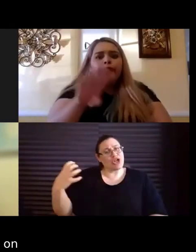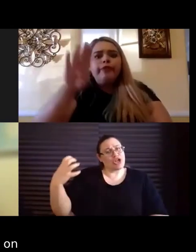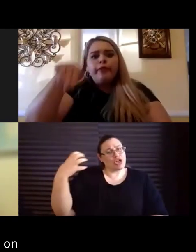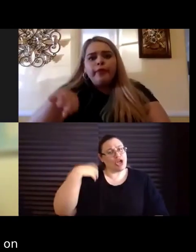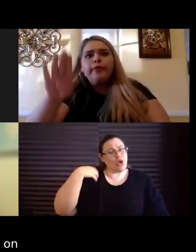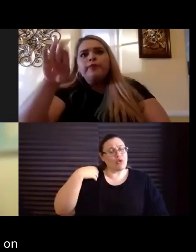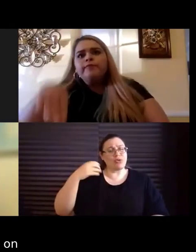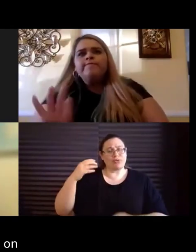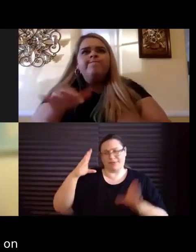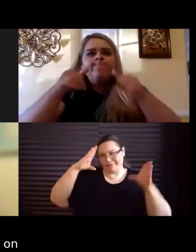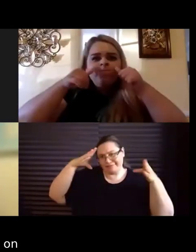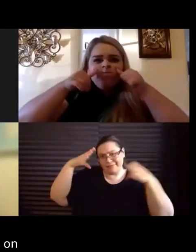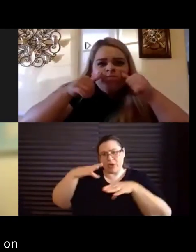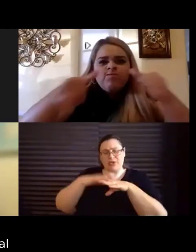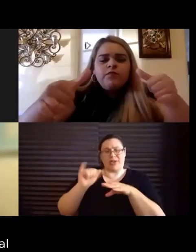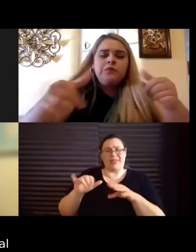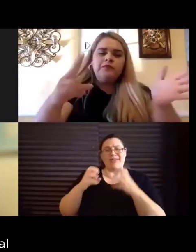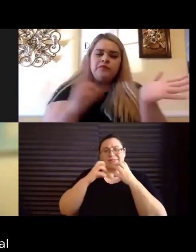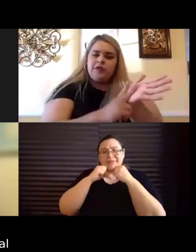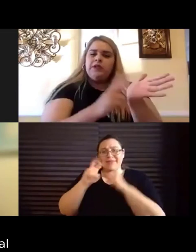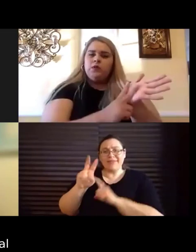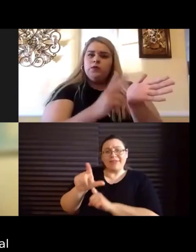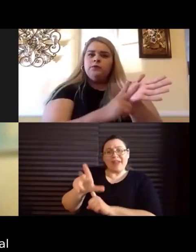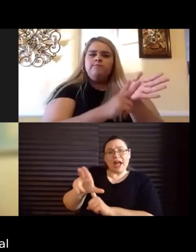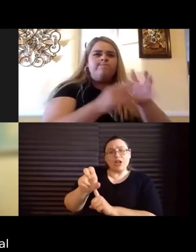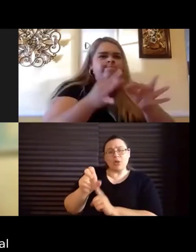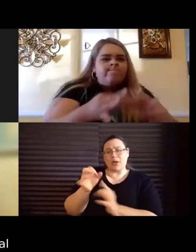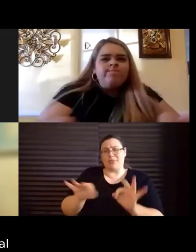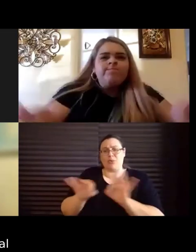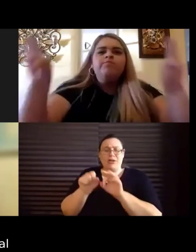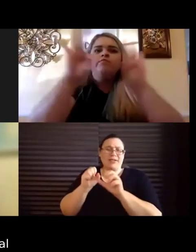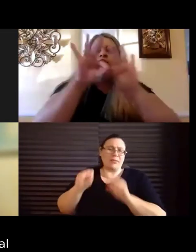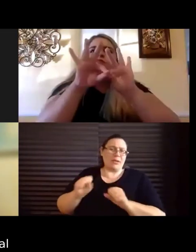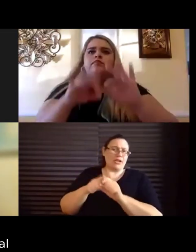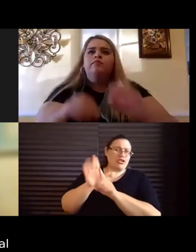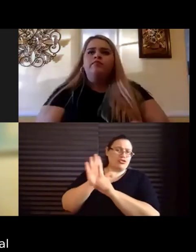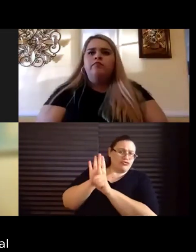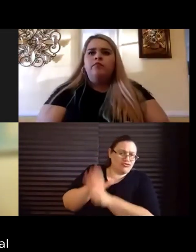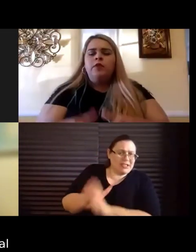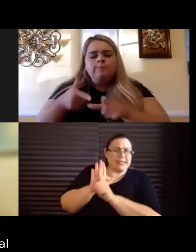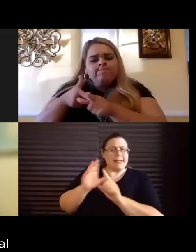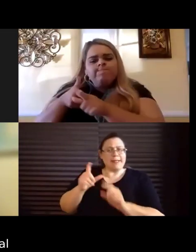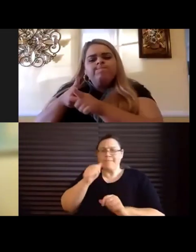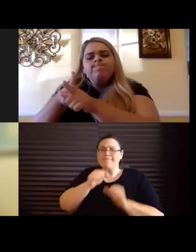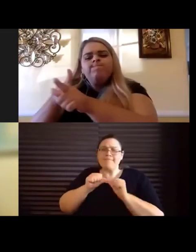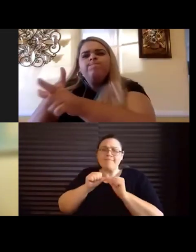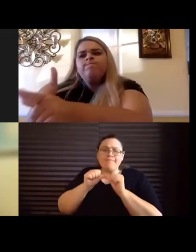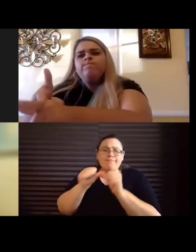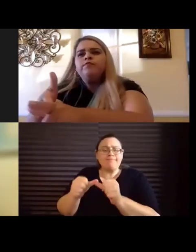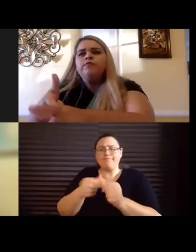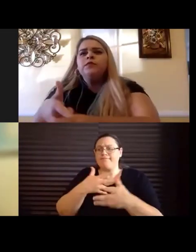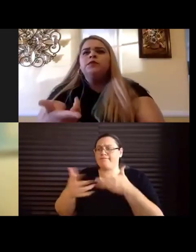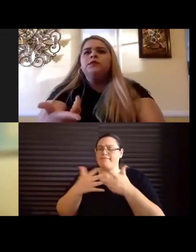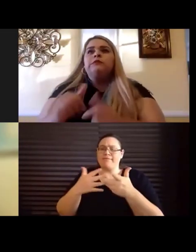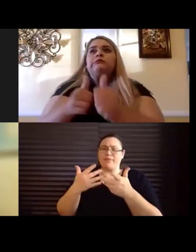value and importance of resilience and persevering in the face of defeat and setbacks?